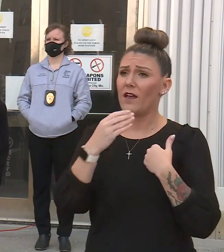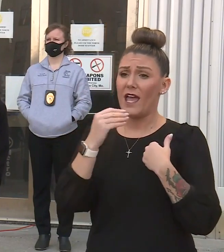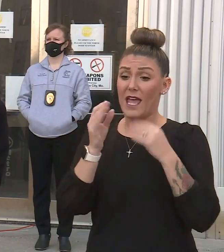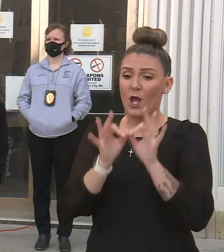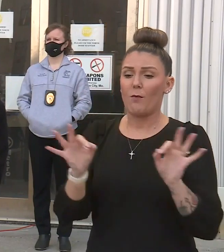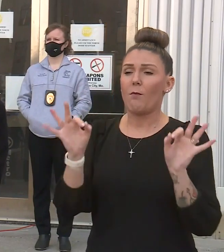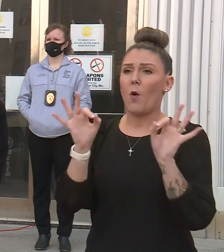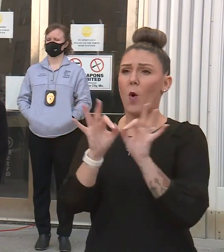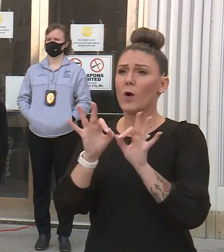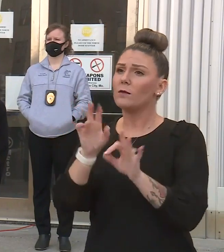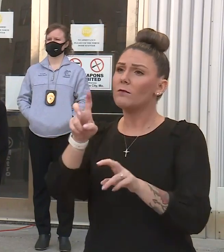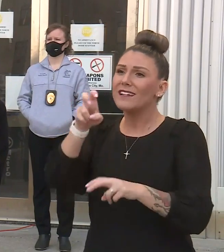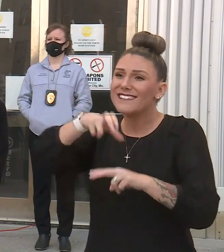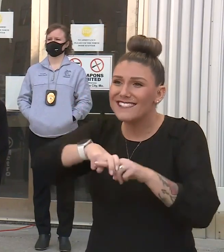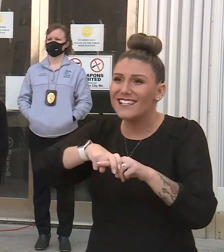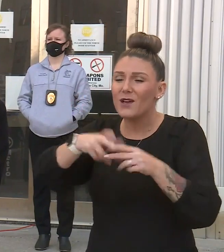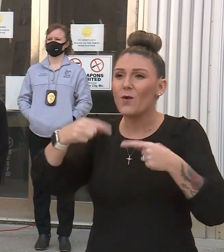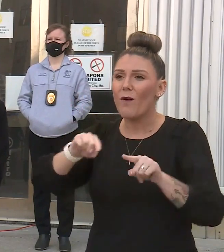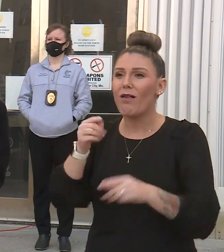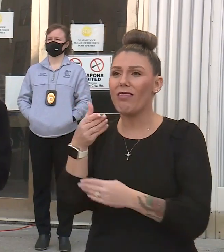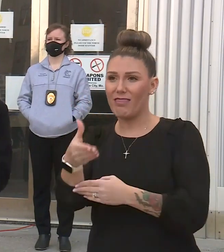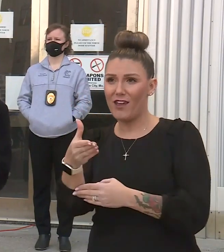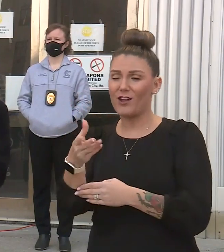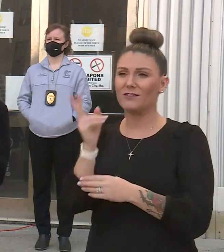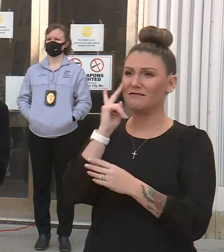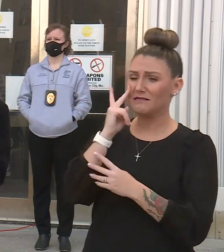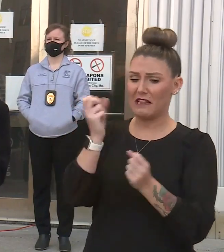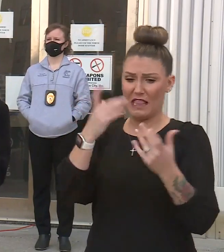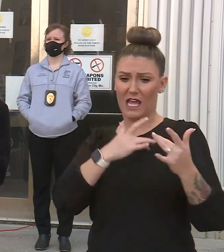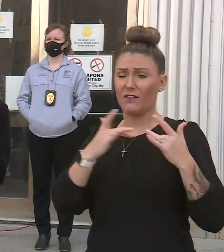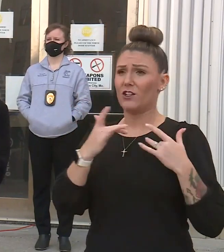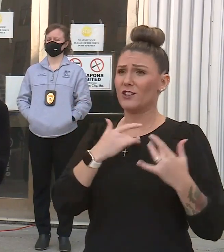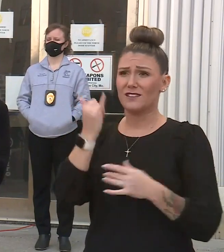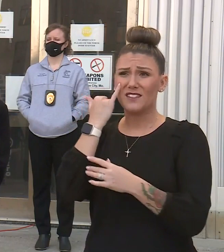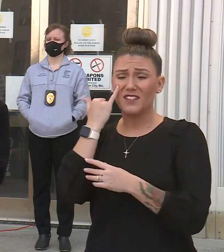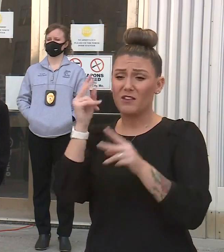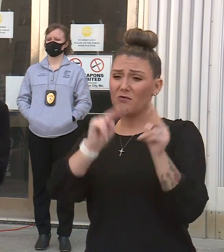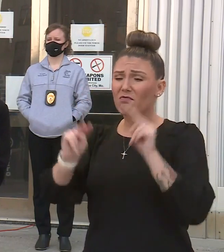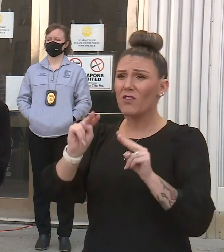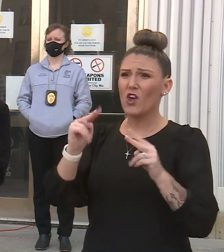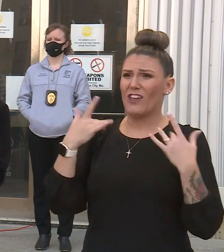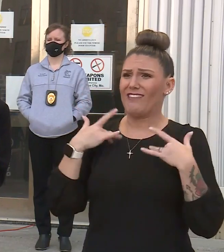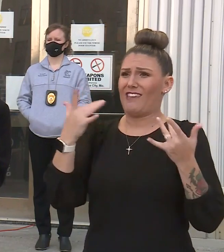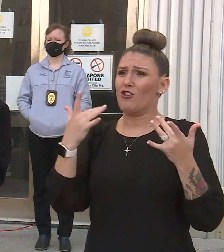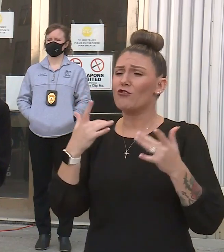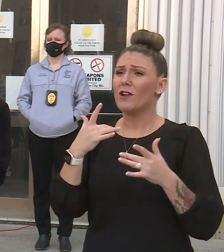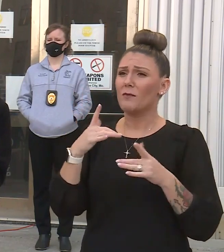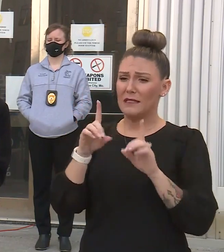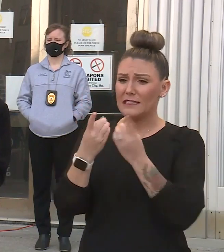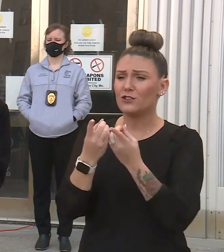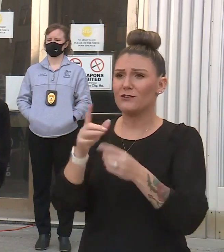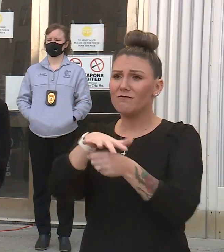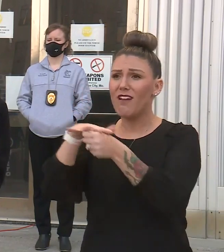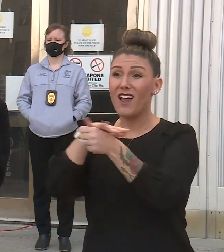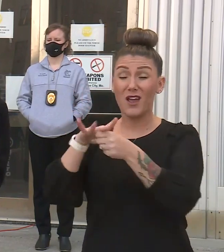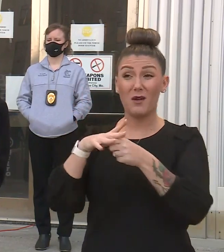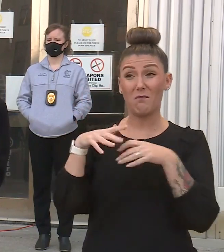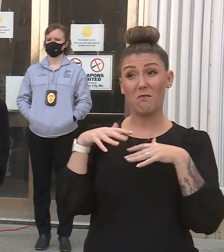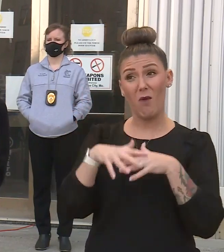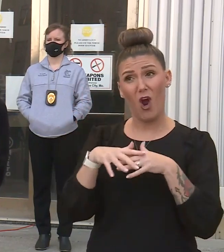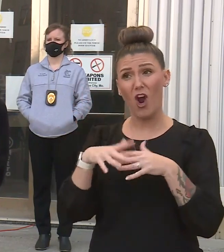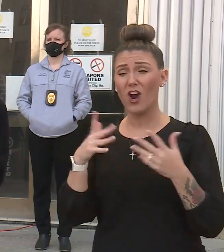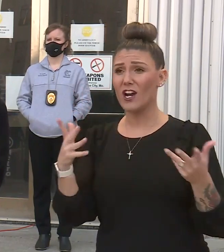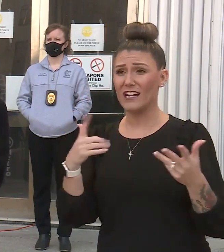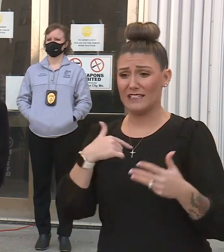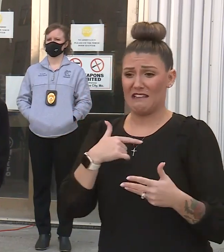you need to sit down while you're there. We've seen a lot of concerns, and if you look again at entertainment districts, there have been some parties and I